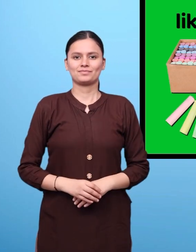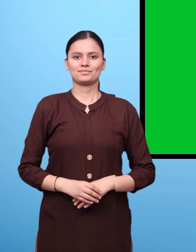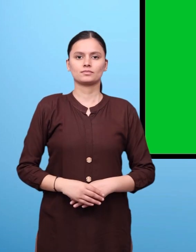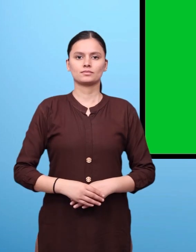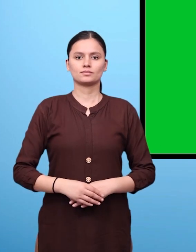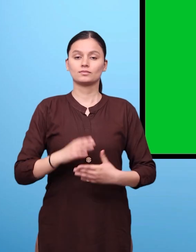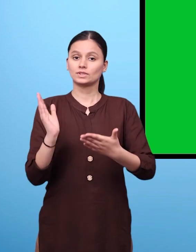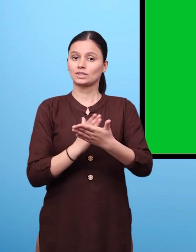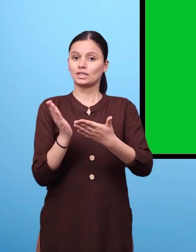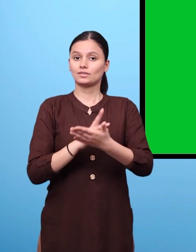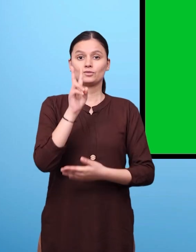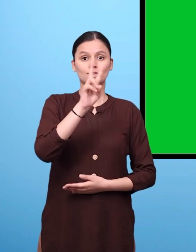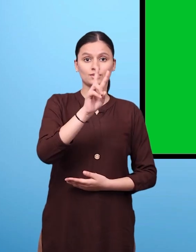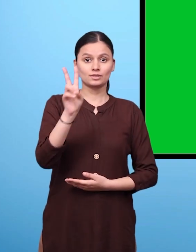Page 22